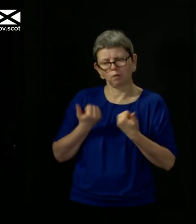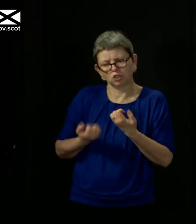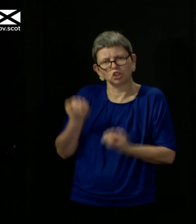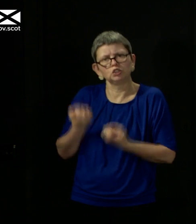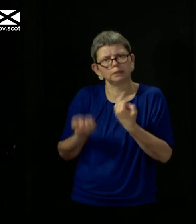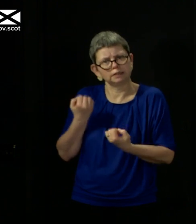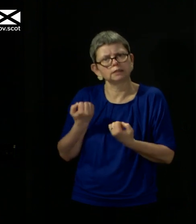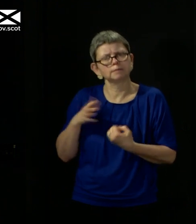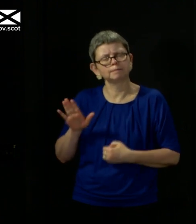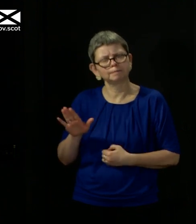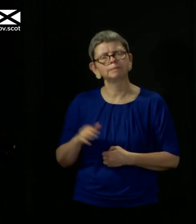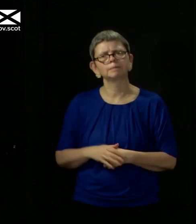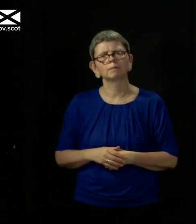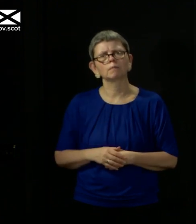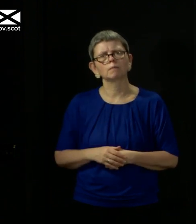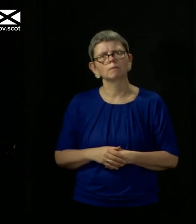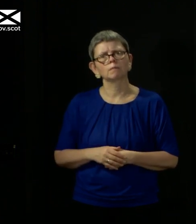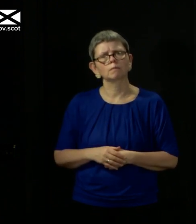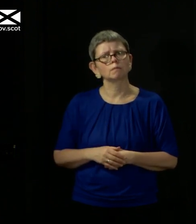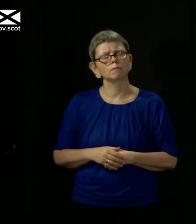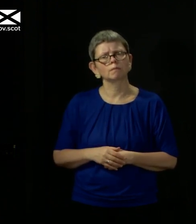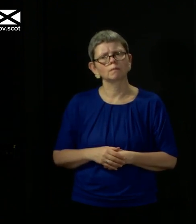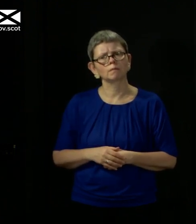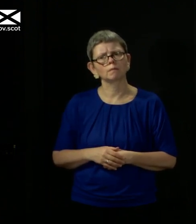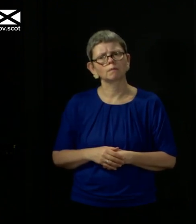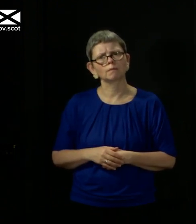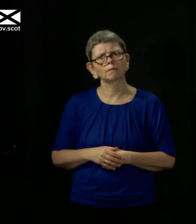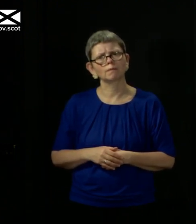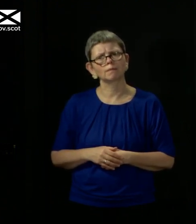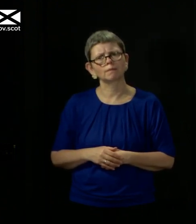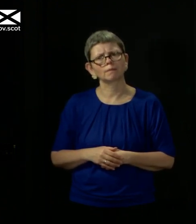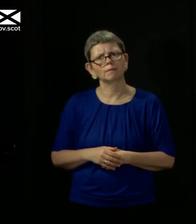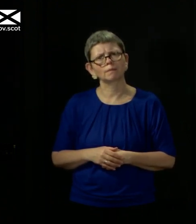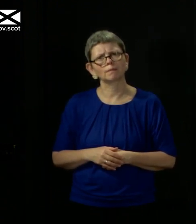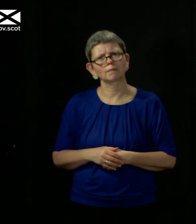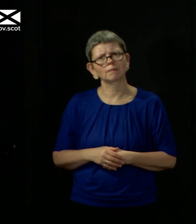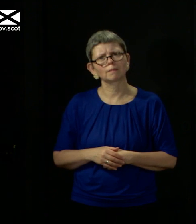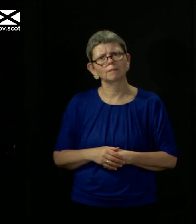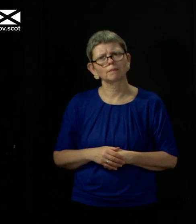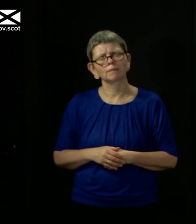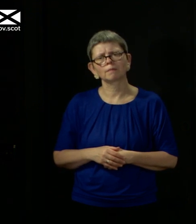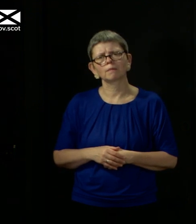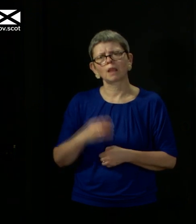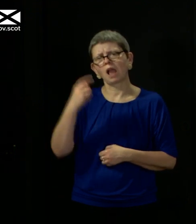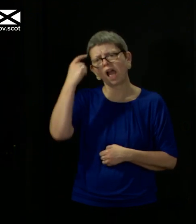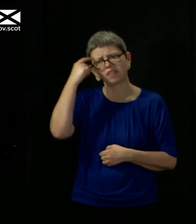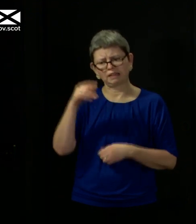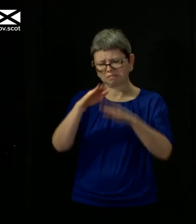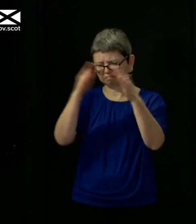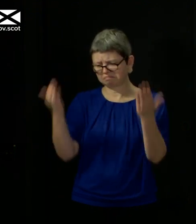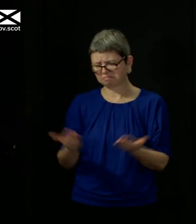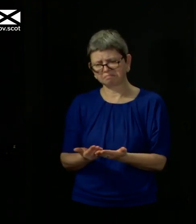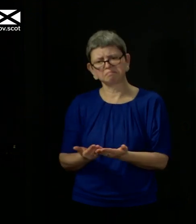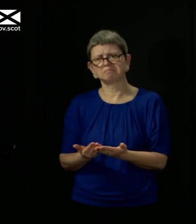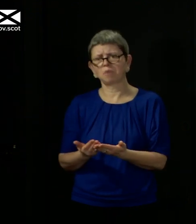don't think there is and certainly shouldn't be, in my view, any government anywhere in the world that is declaring